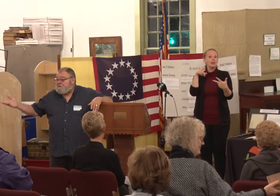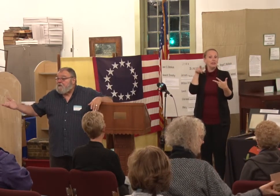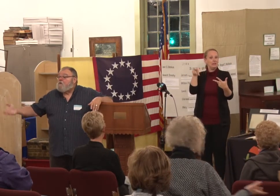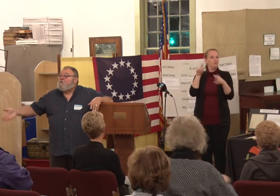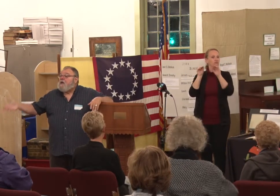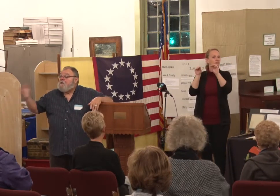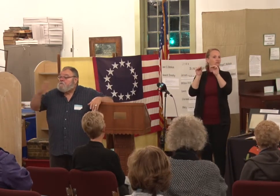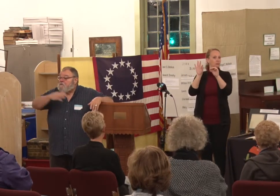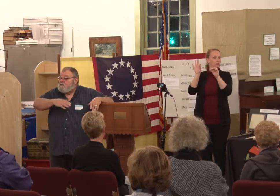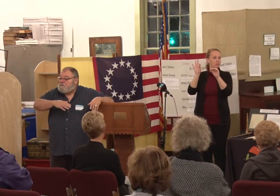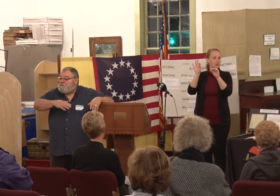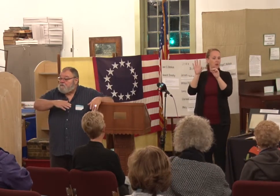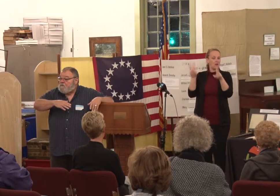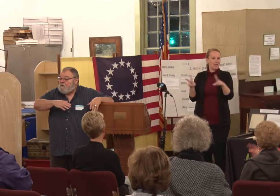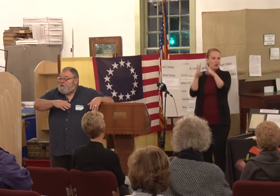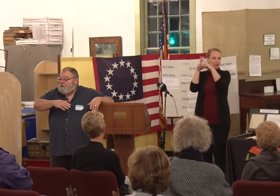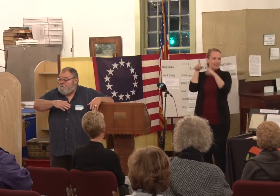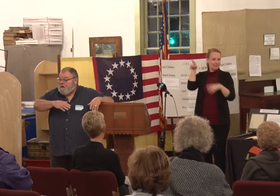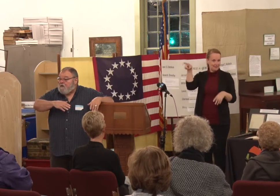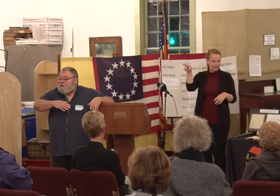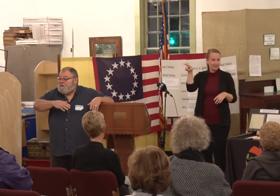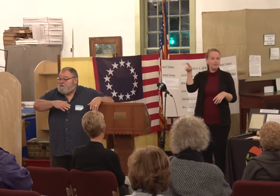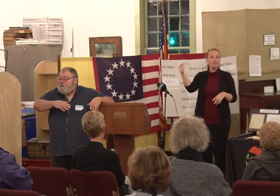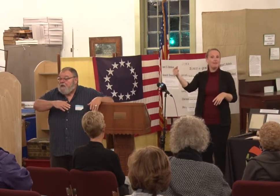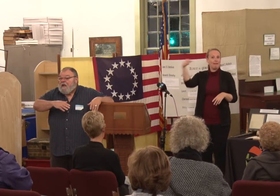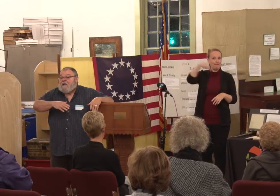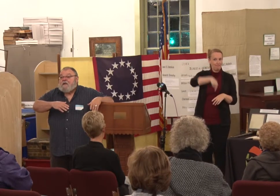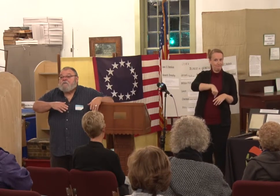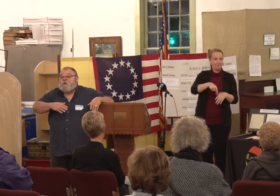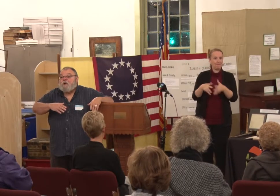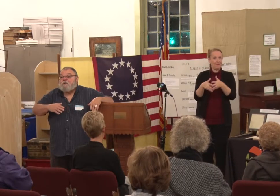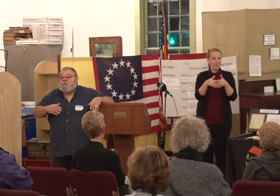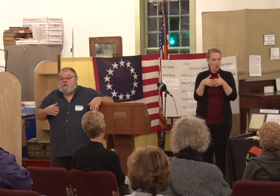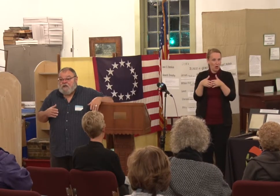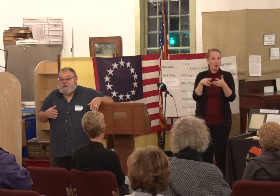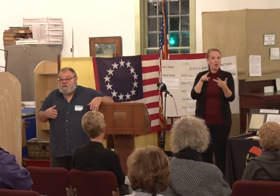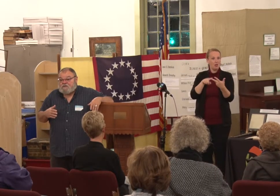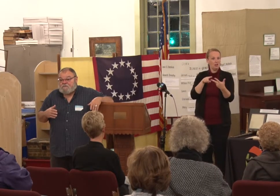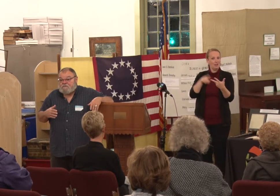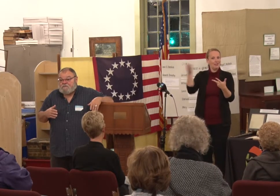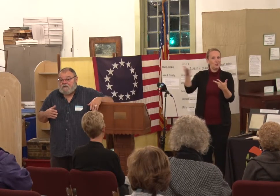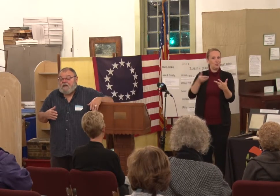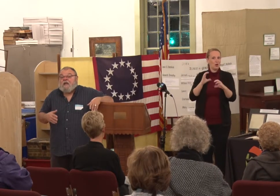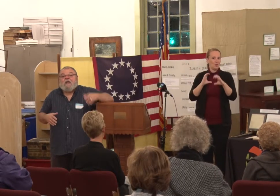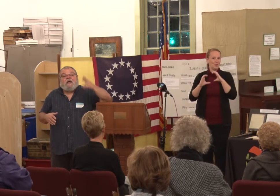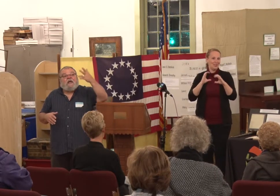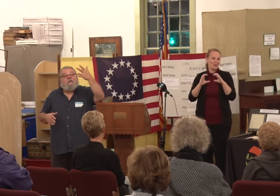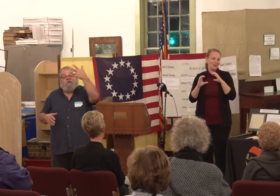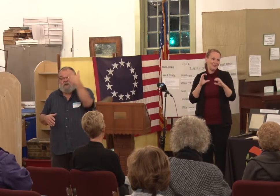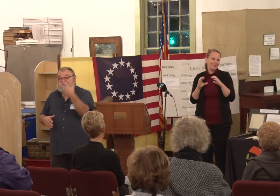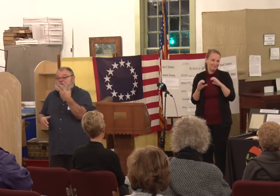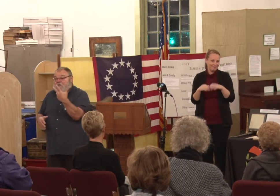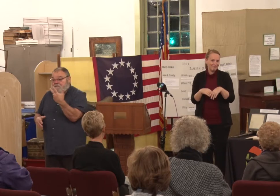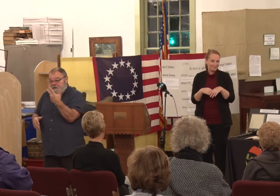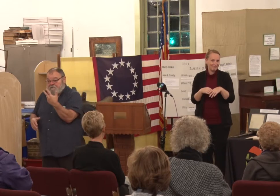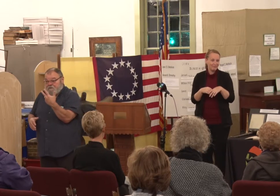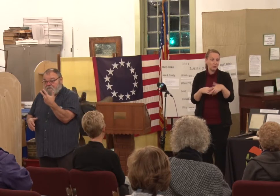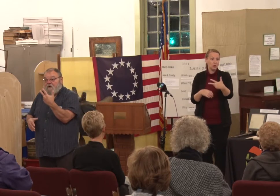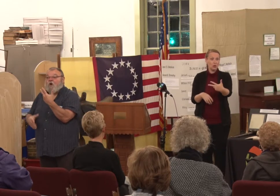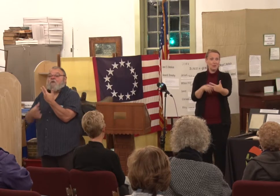who came to America, and he brought communication. These three people are